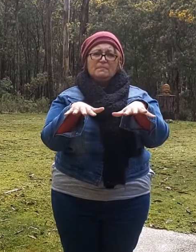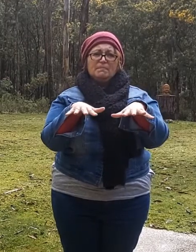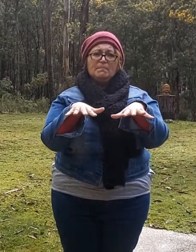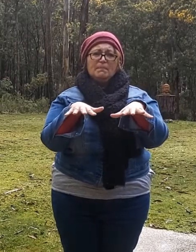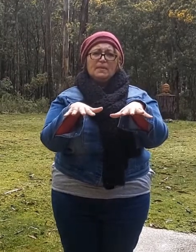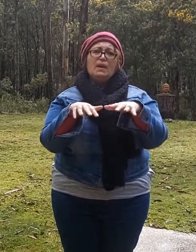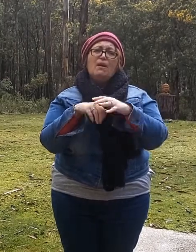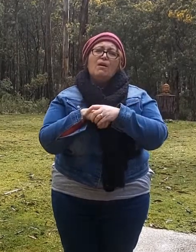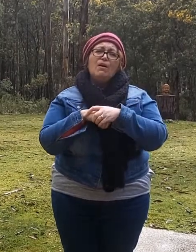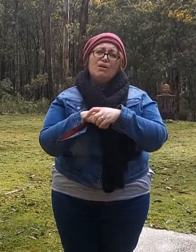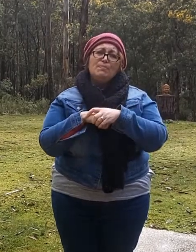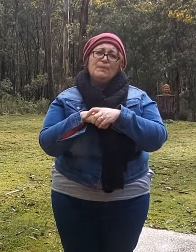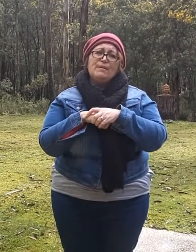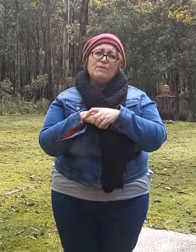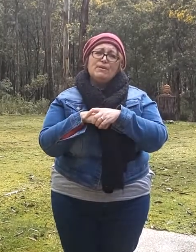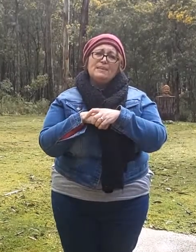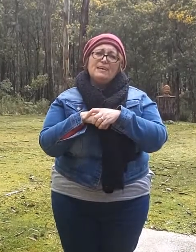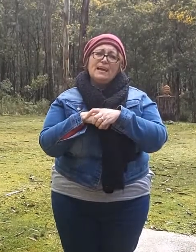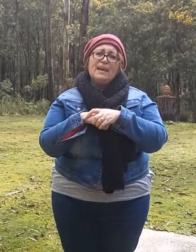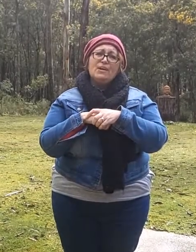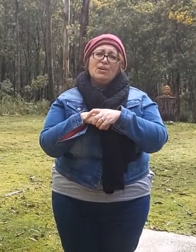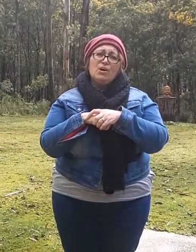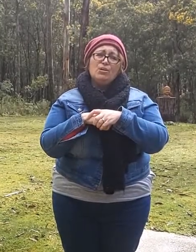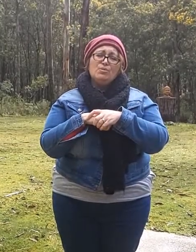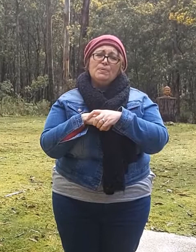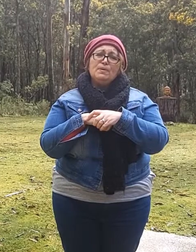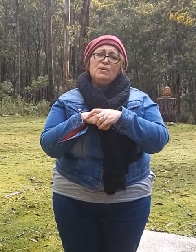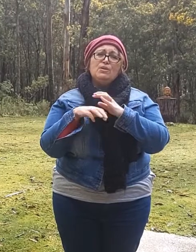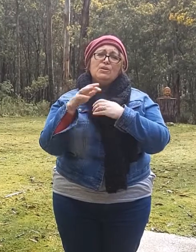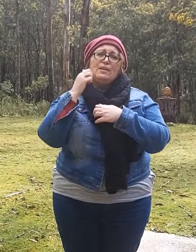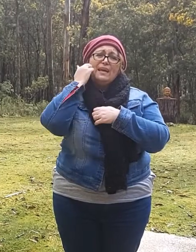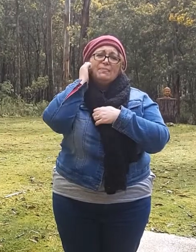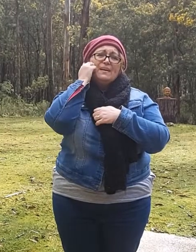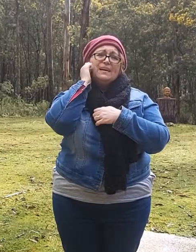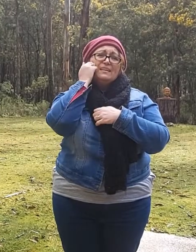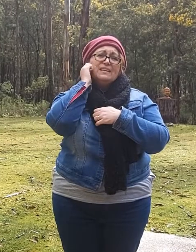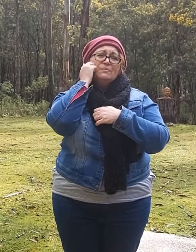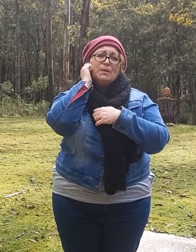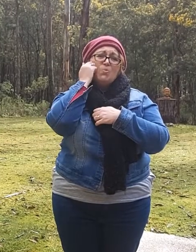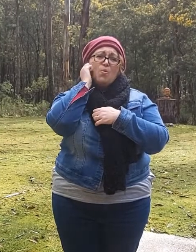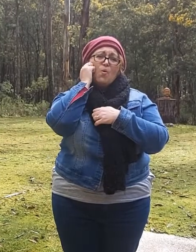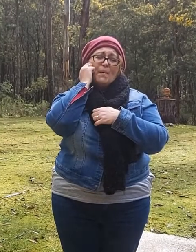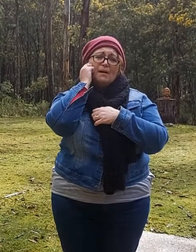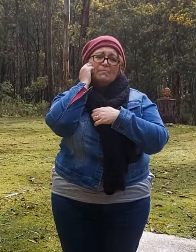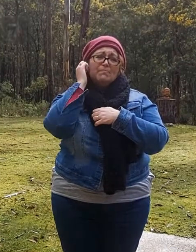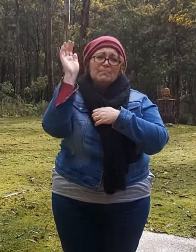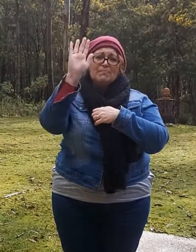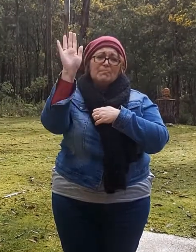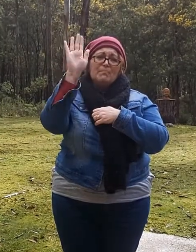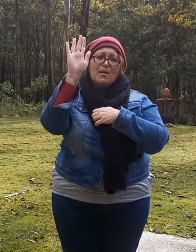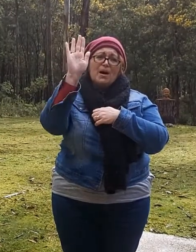thunder i hope you have a great day and i hope you keep a little bit warmer bye